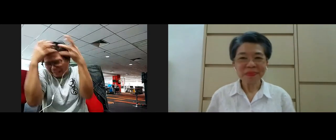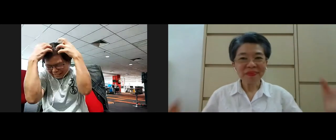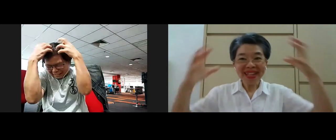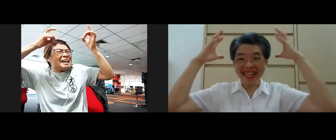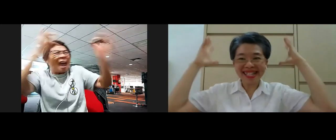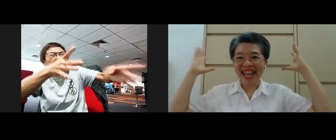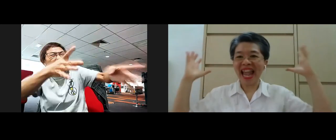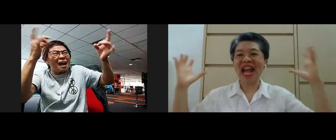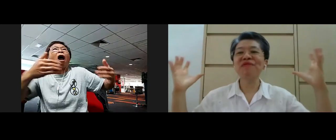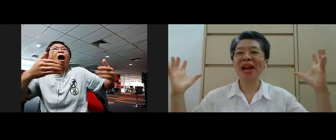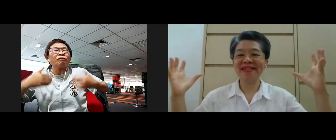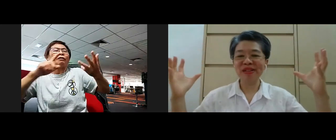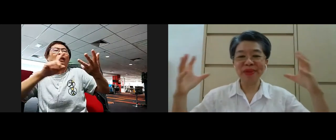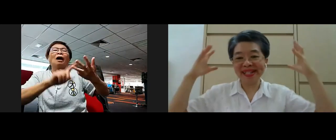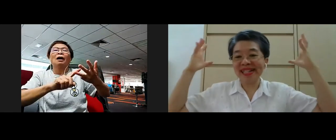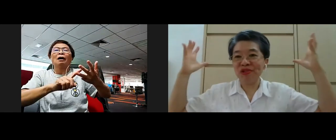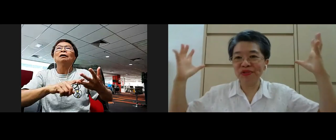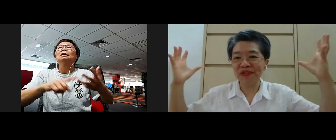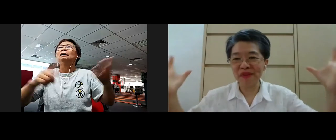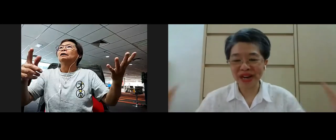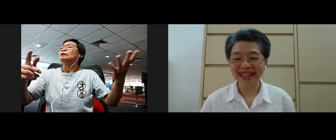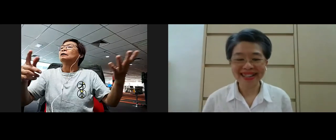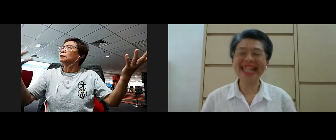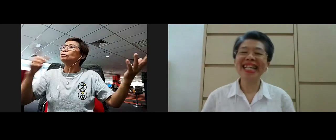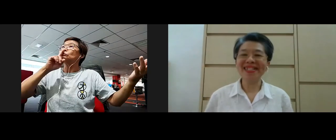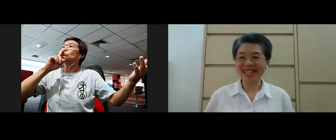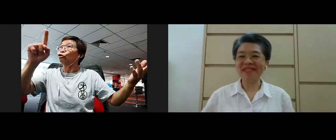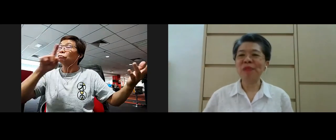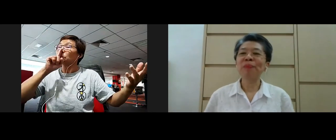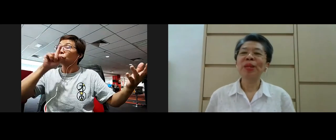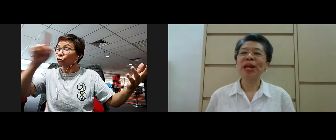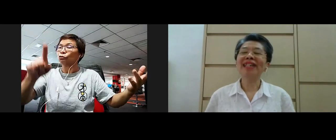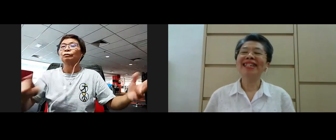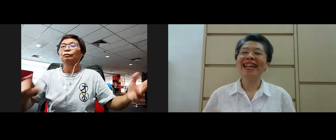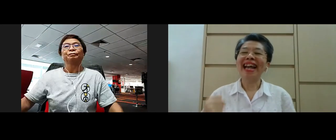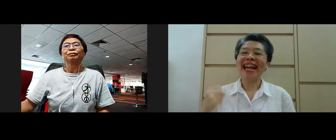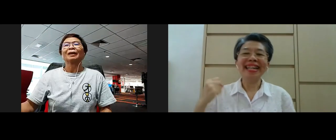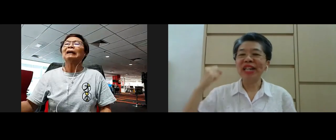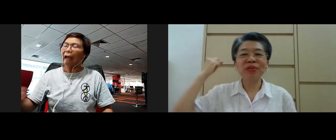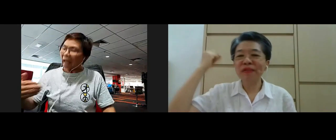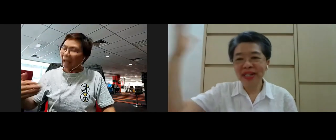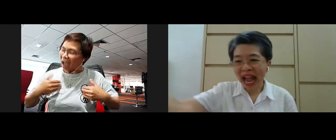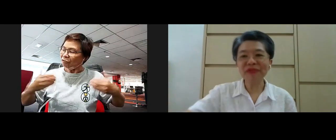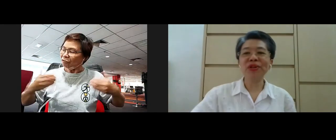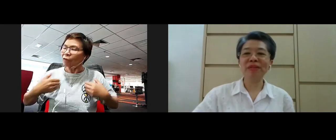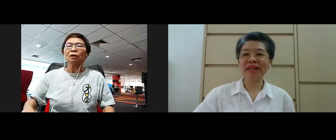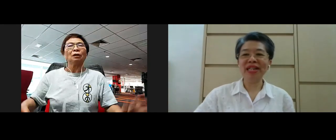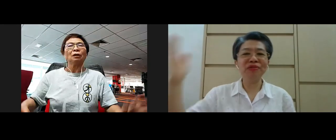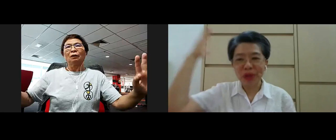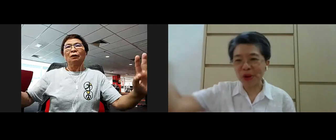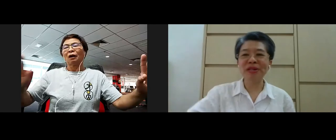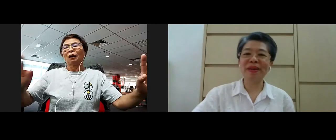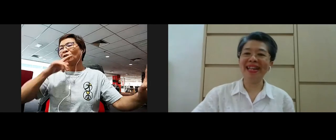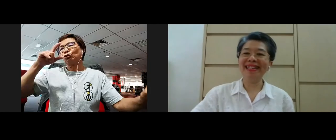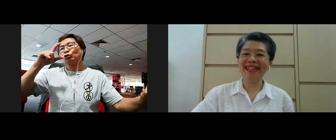it is everywhere around because that's the truth of suffering right so it's around yeah and I don't even have to talk about